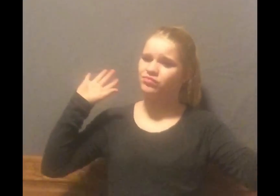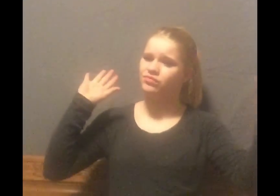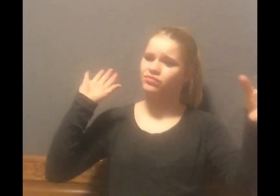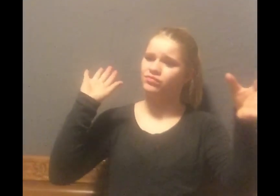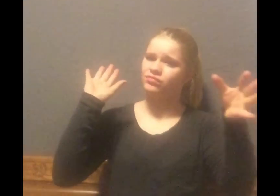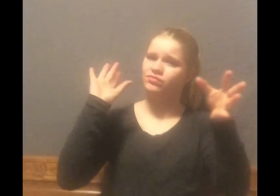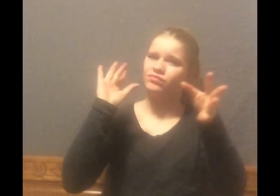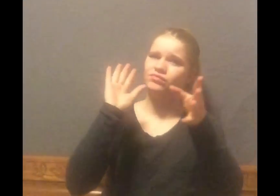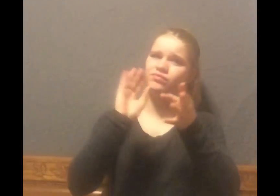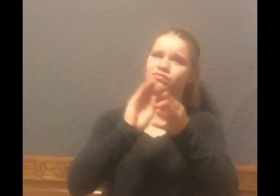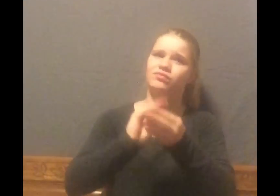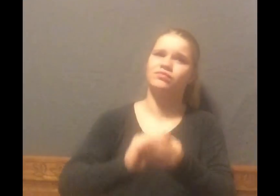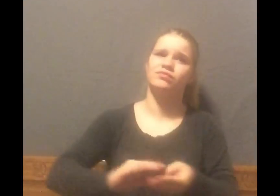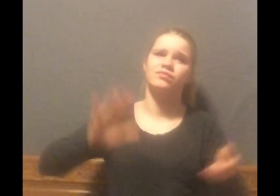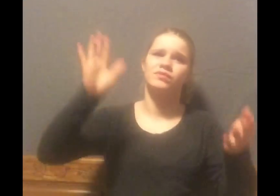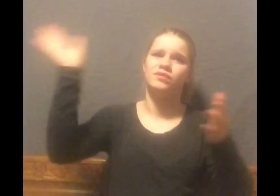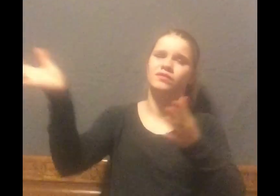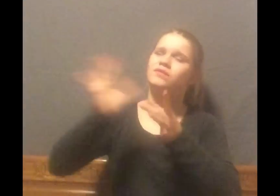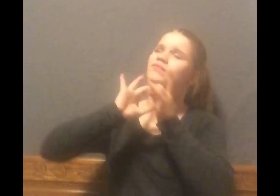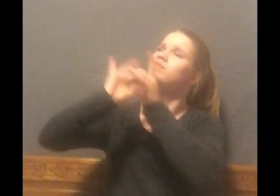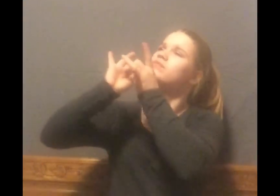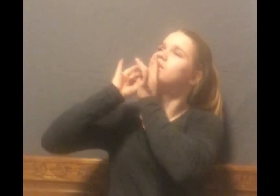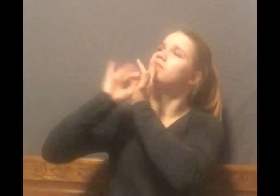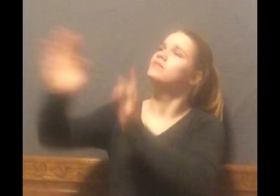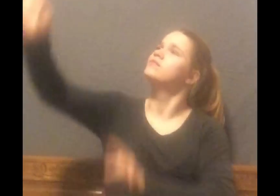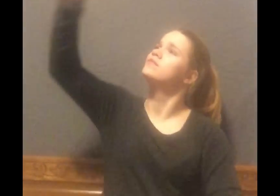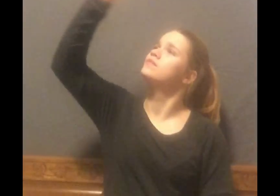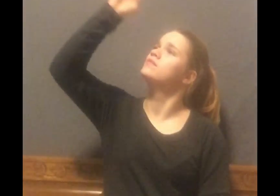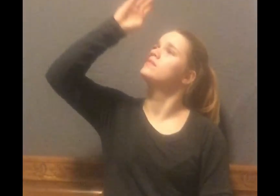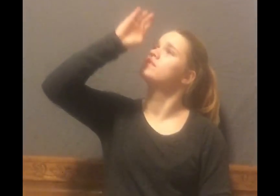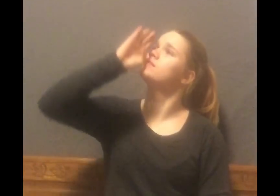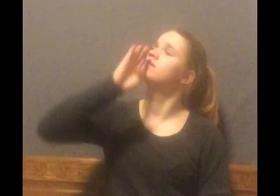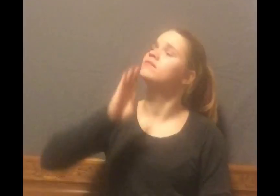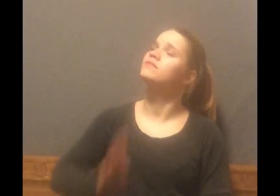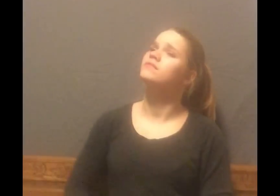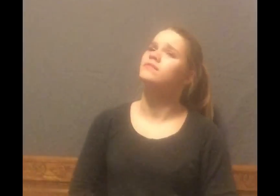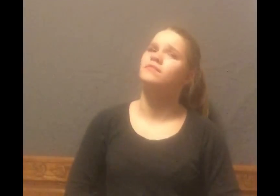Oh and you have been my guide through all of it